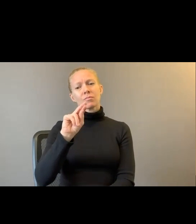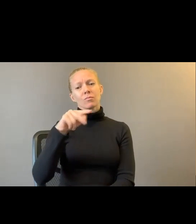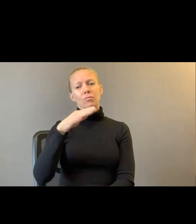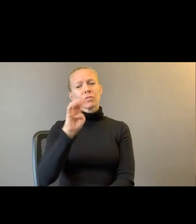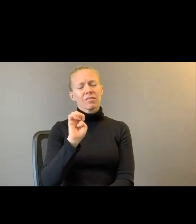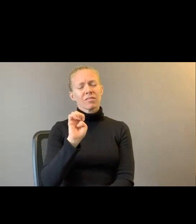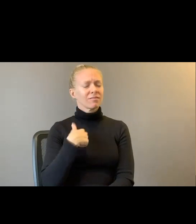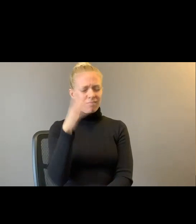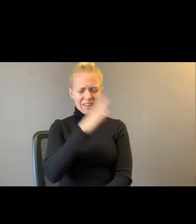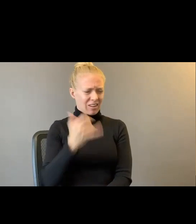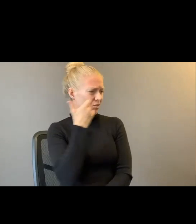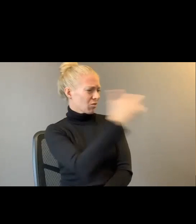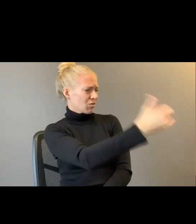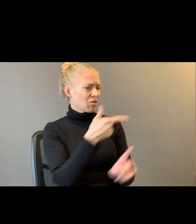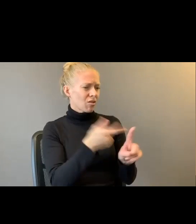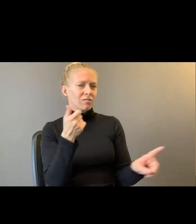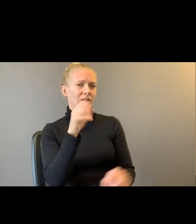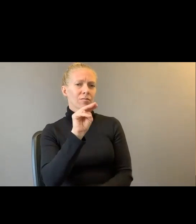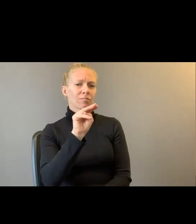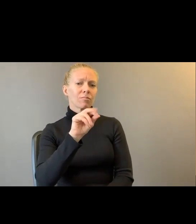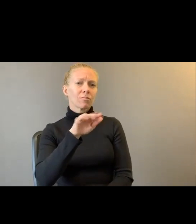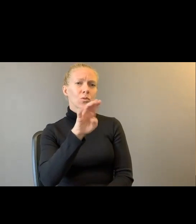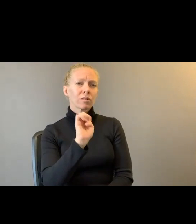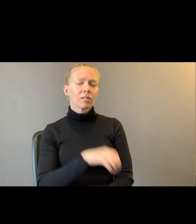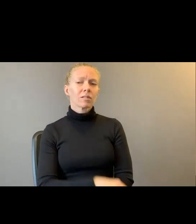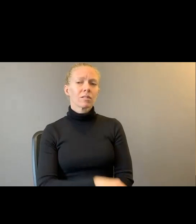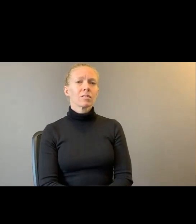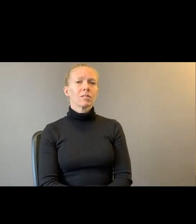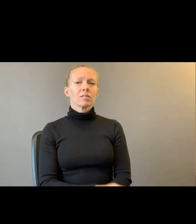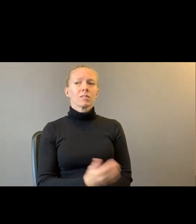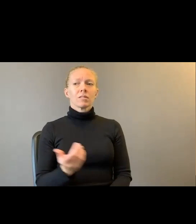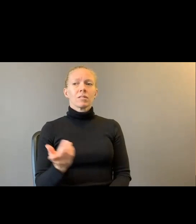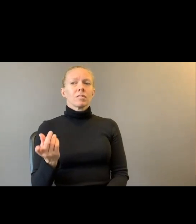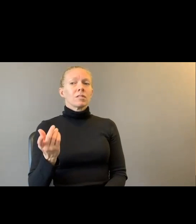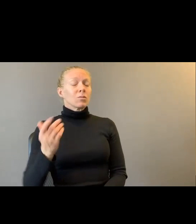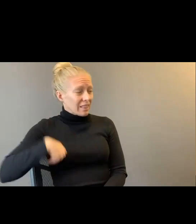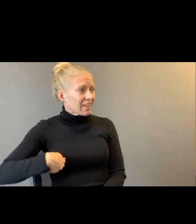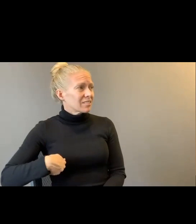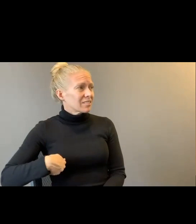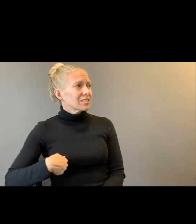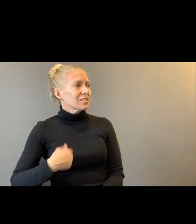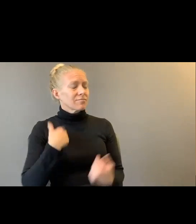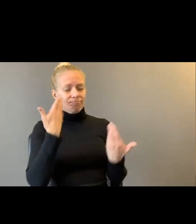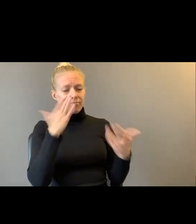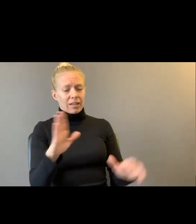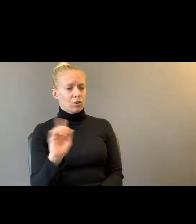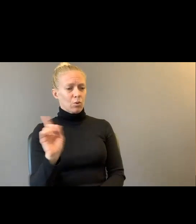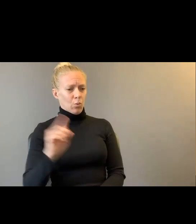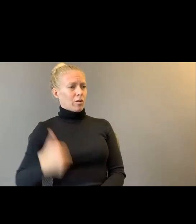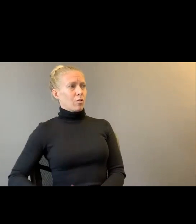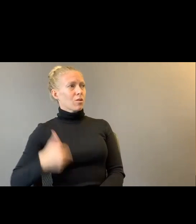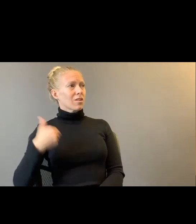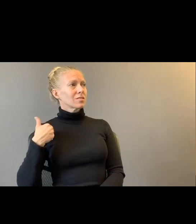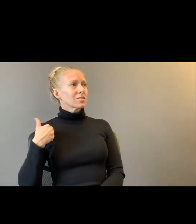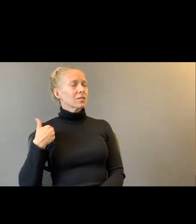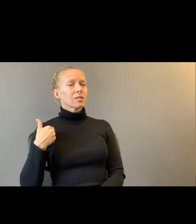It was late and I didn't know where I was, she says, because that wasn't death, which